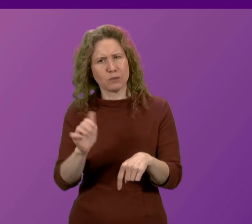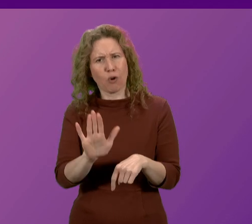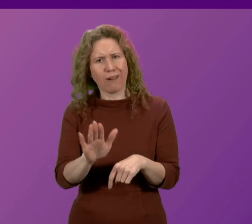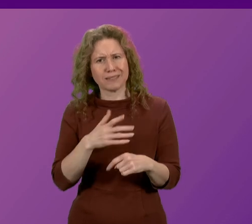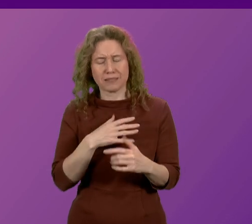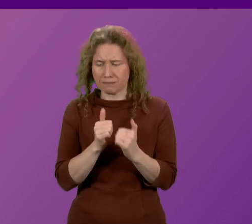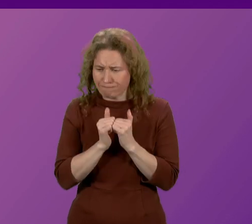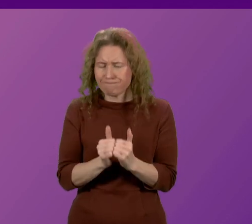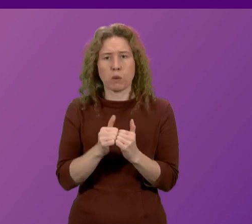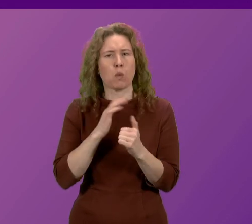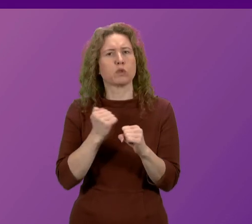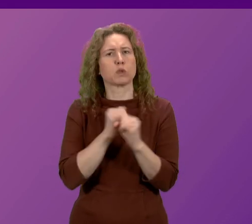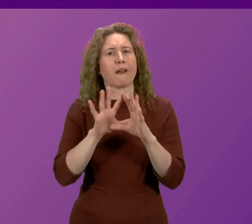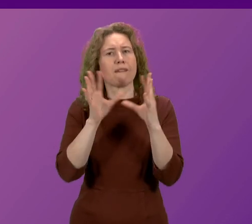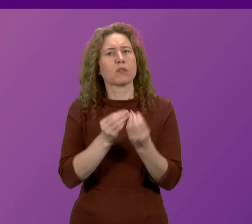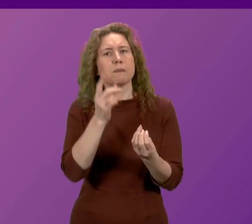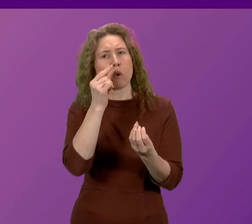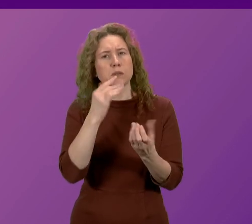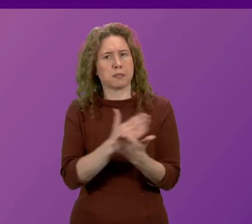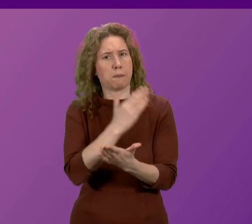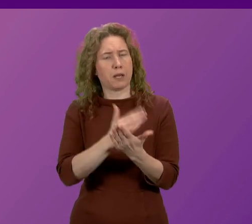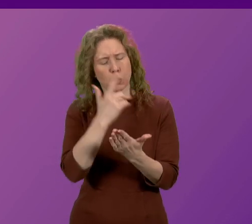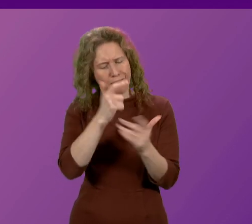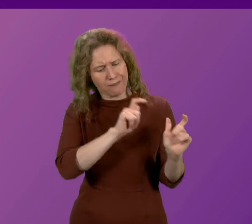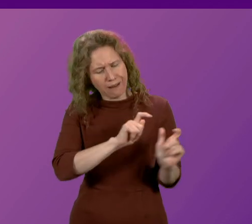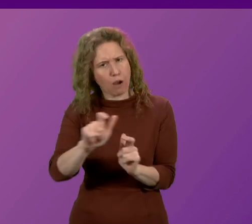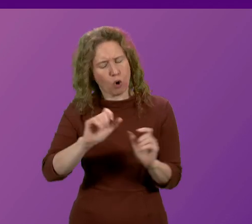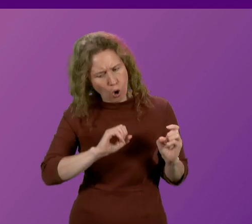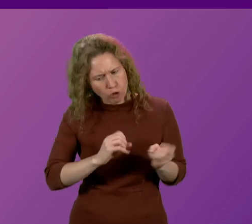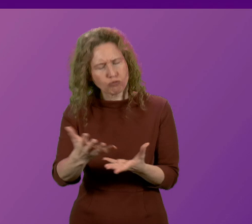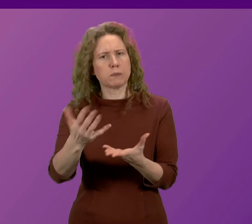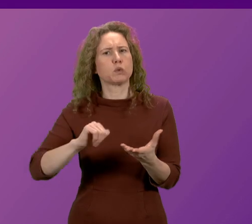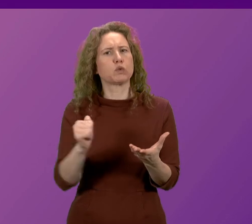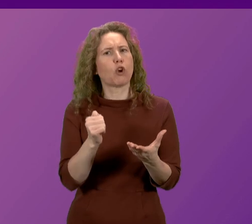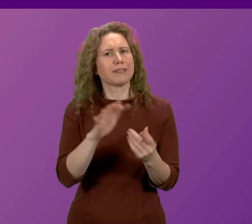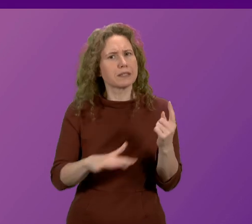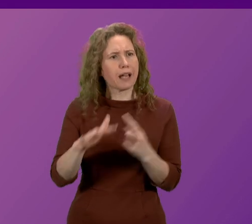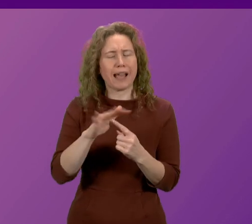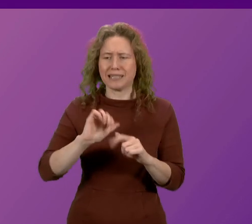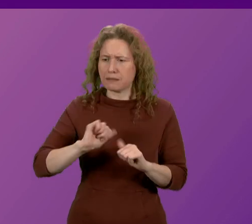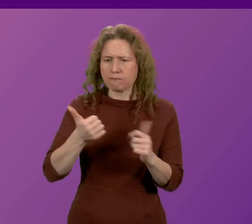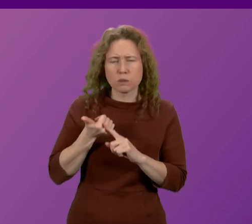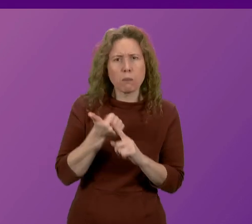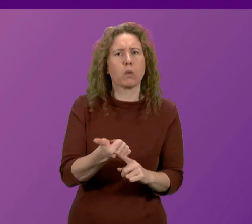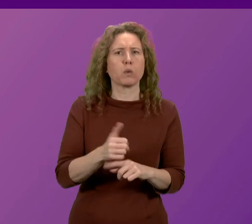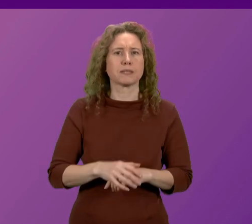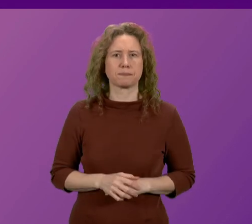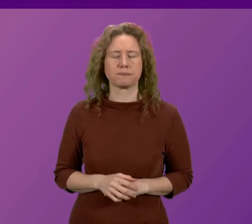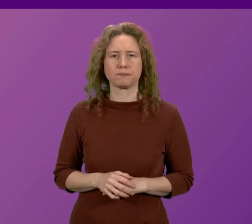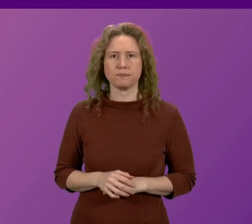we want to do everything that we can to ensure they can contribute to our society and they can be well supported in so doing.